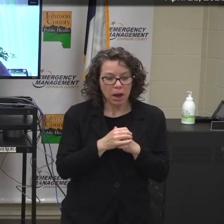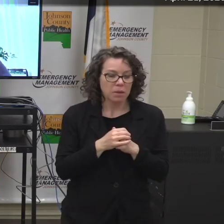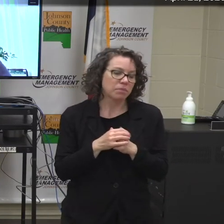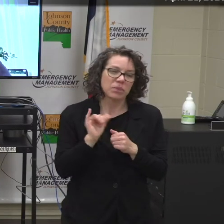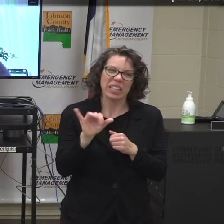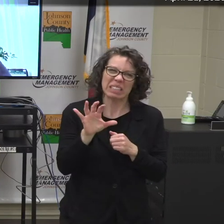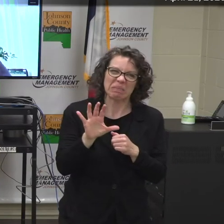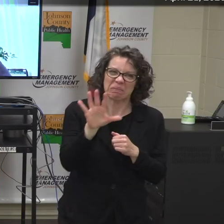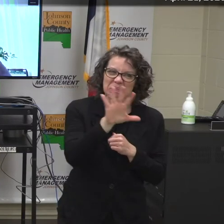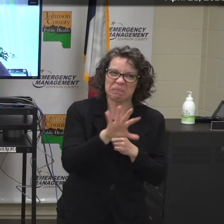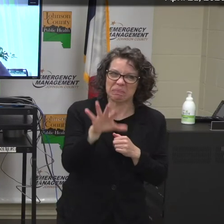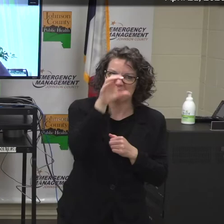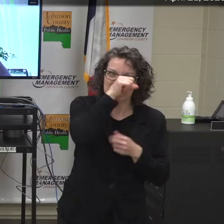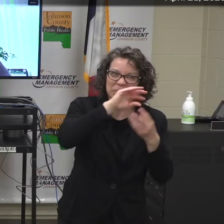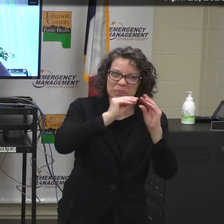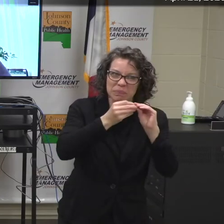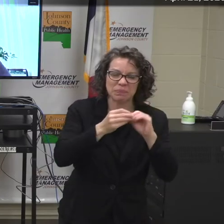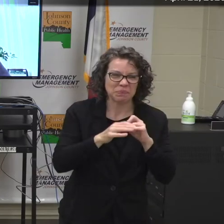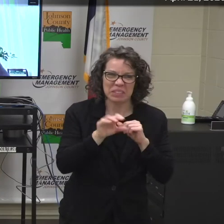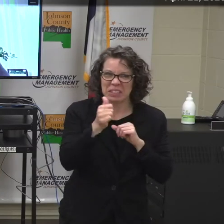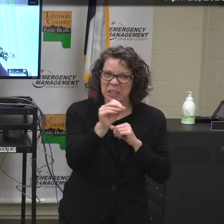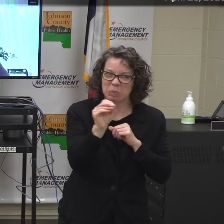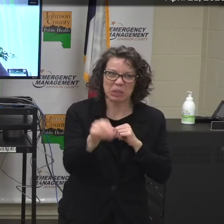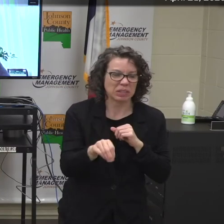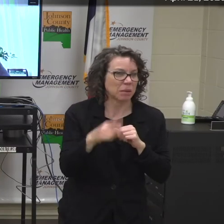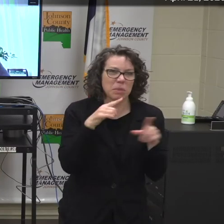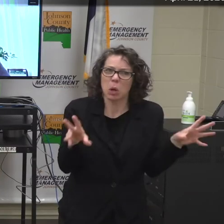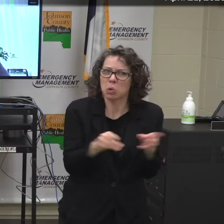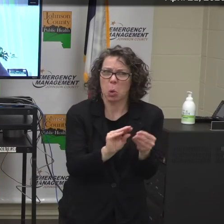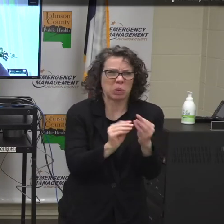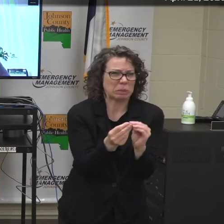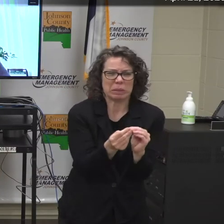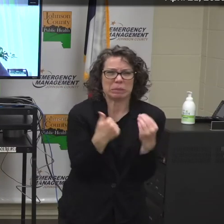just an estimate. Um, but I don't know the total number so far.